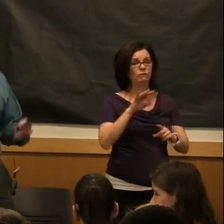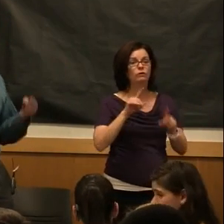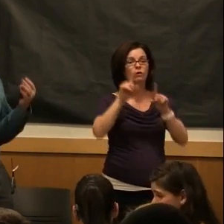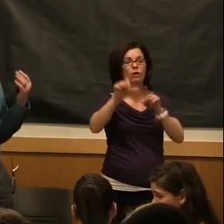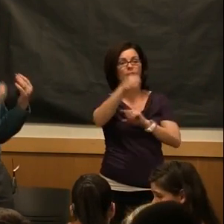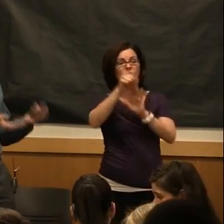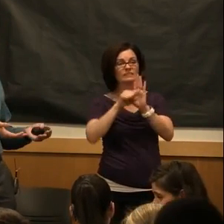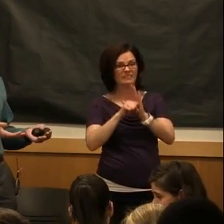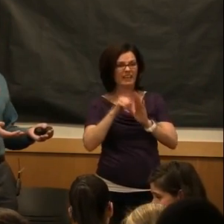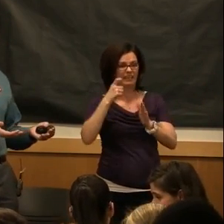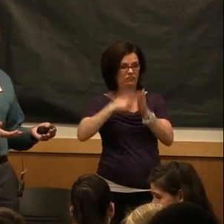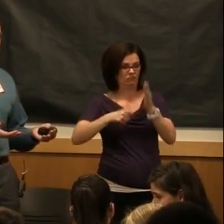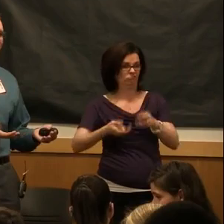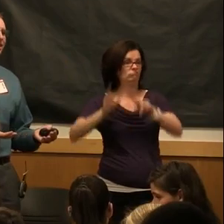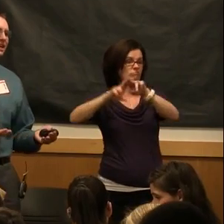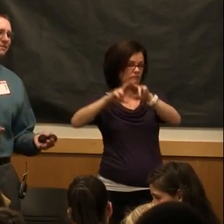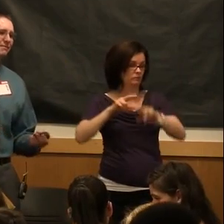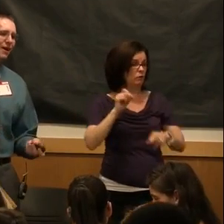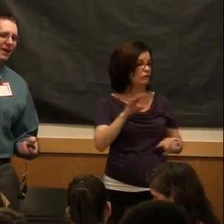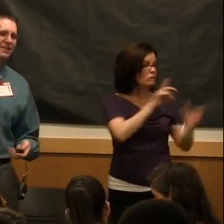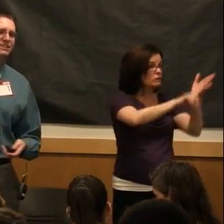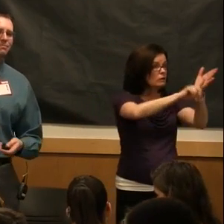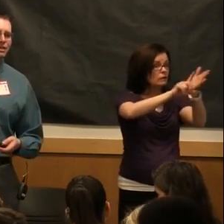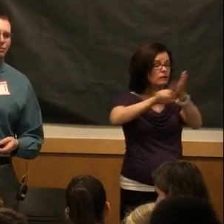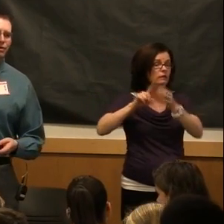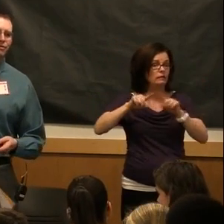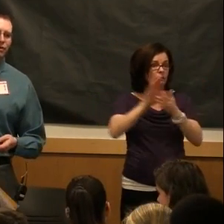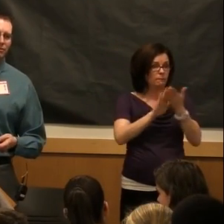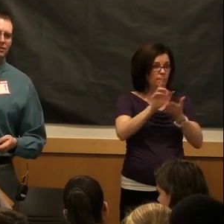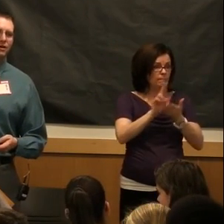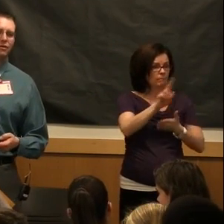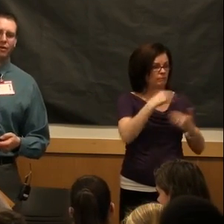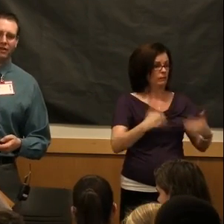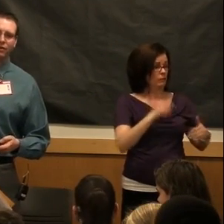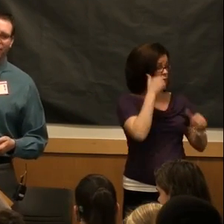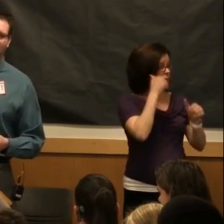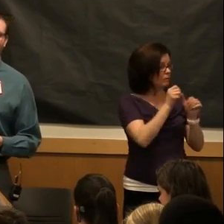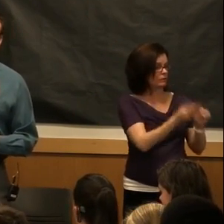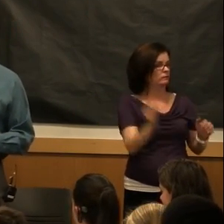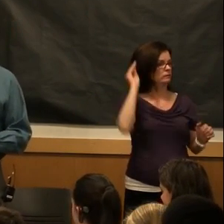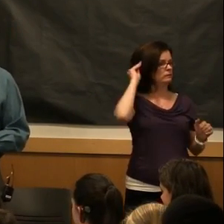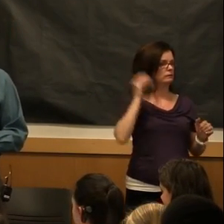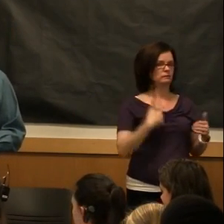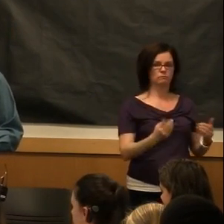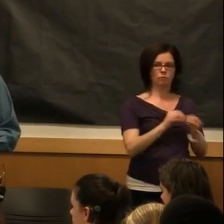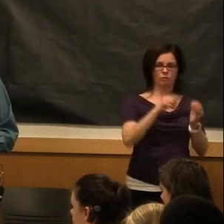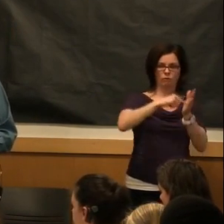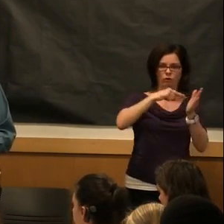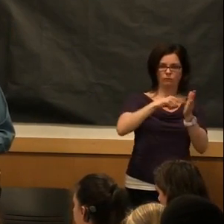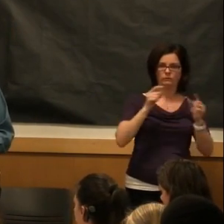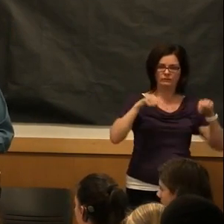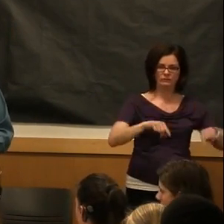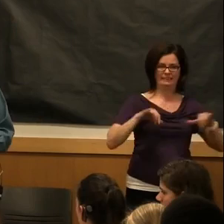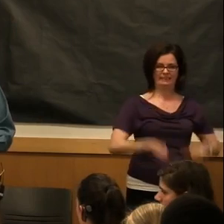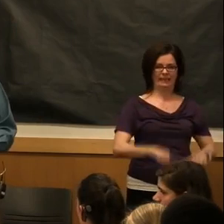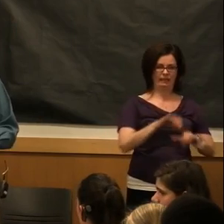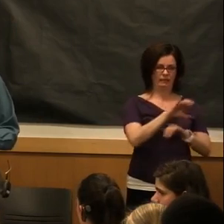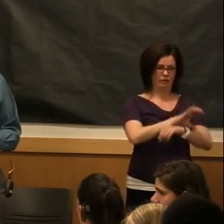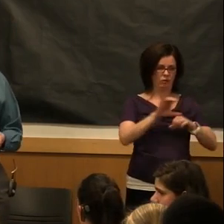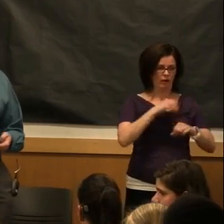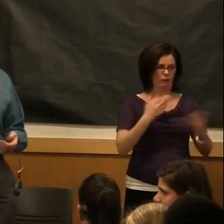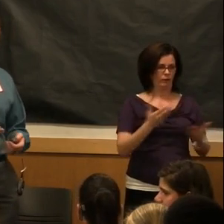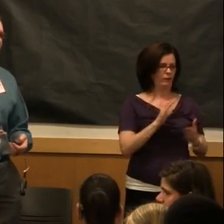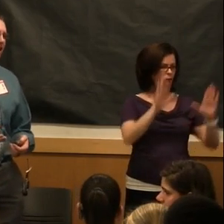So as you're looking for different schools, keep in mind that it's much more affordable to go to one of the great colleges and universities that we have here in the state